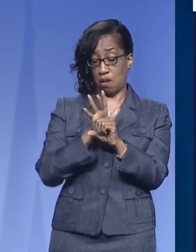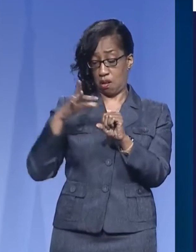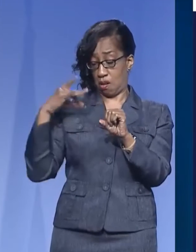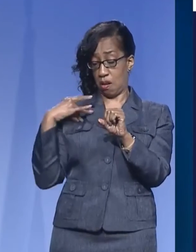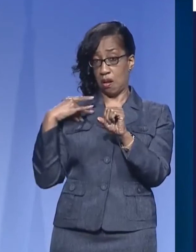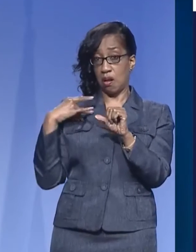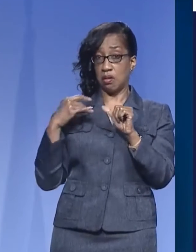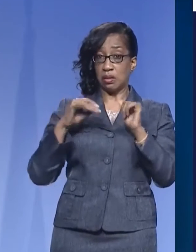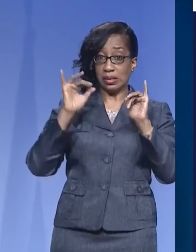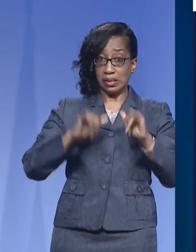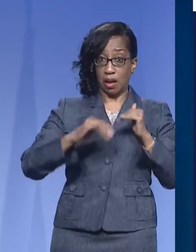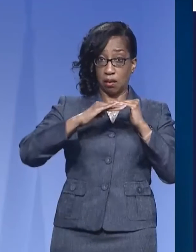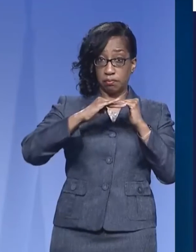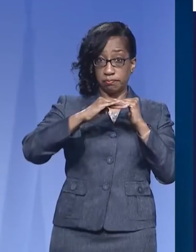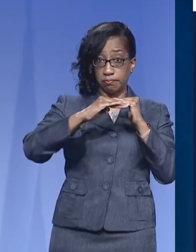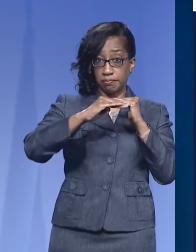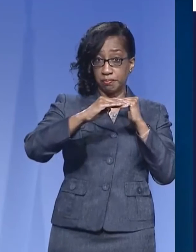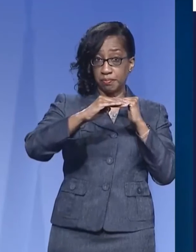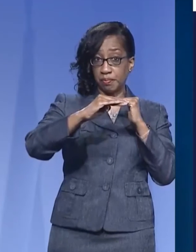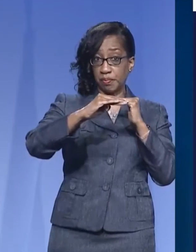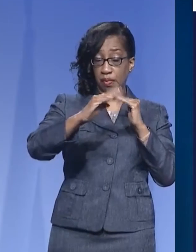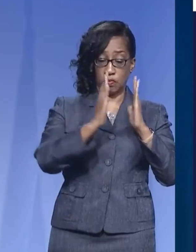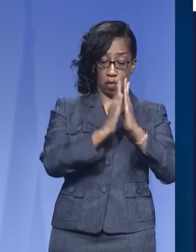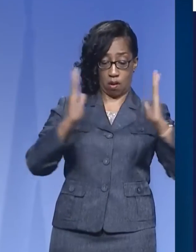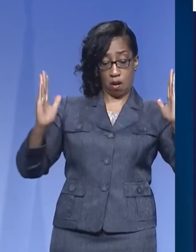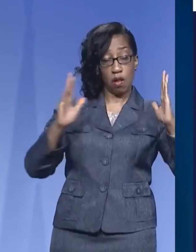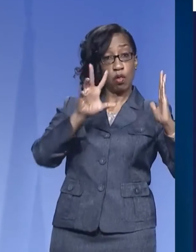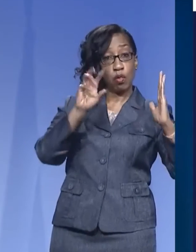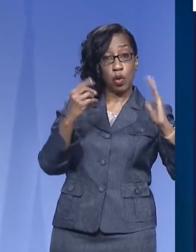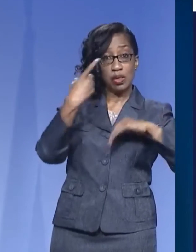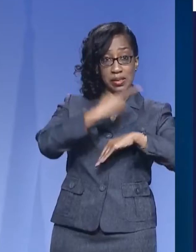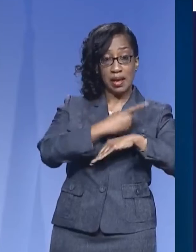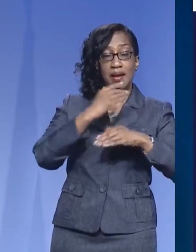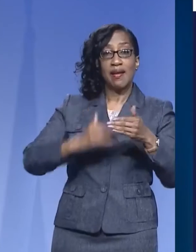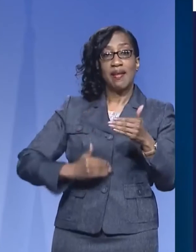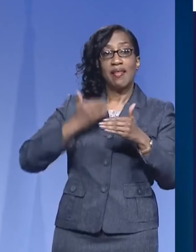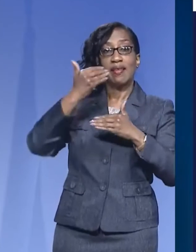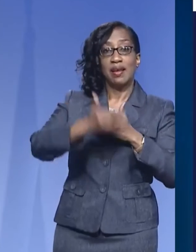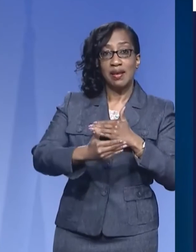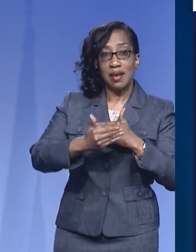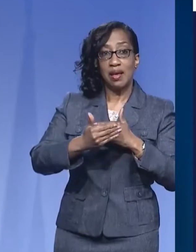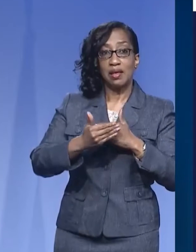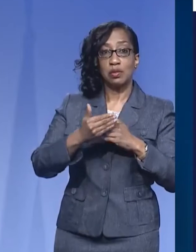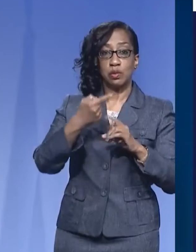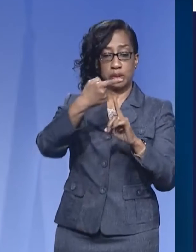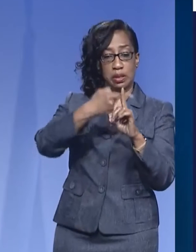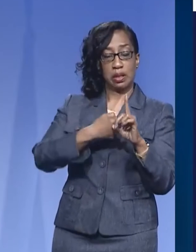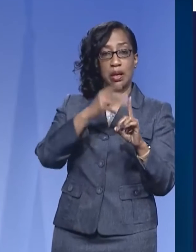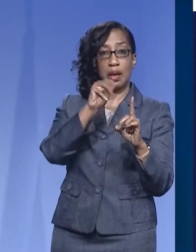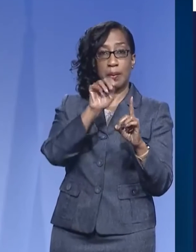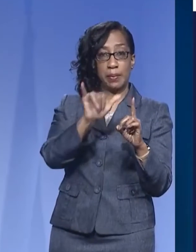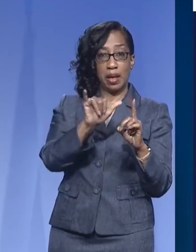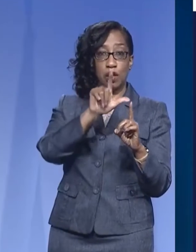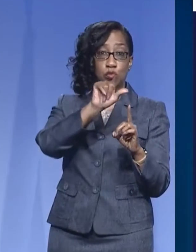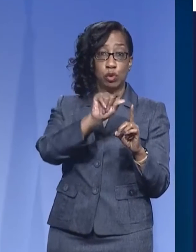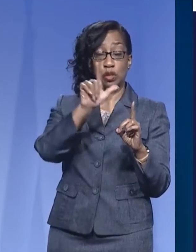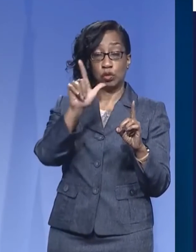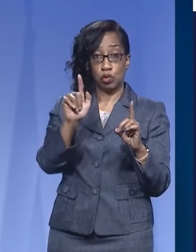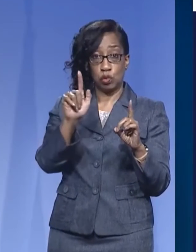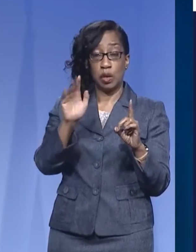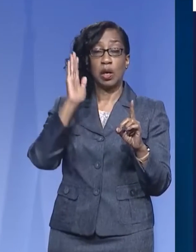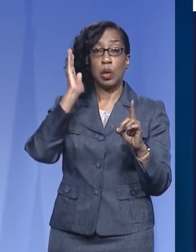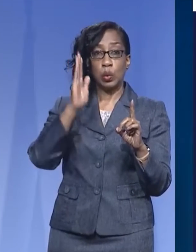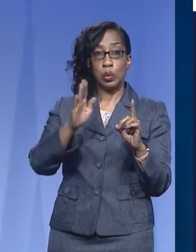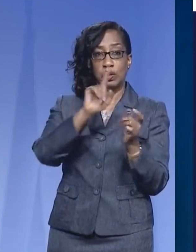stable over the next 30 days the next health directive which will be issued in May 2021 will